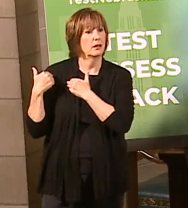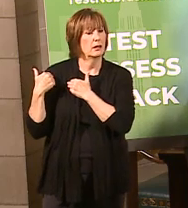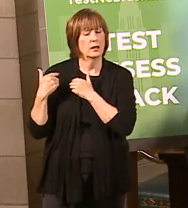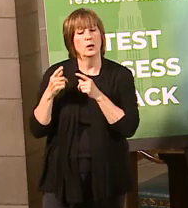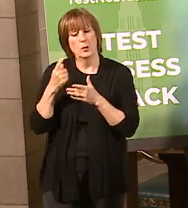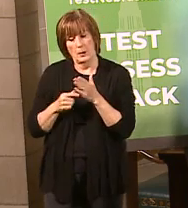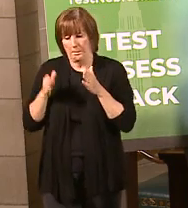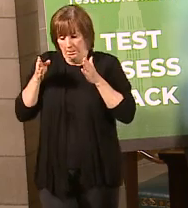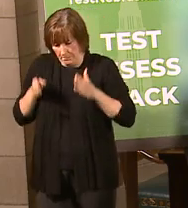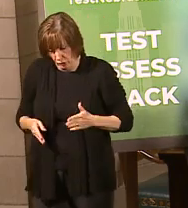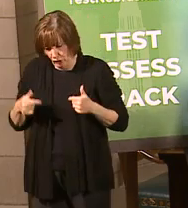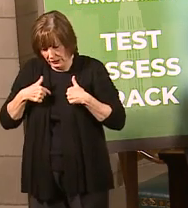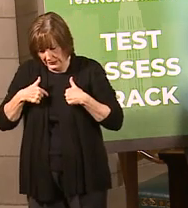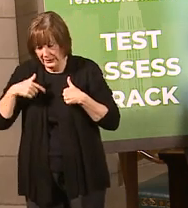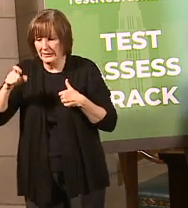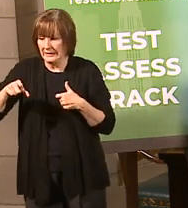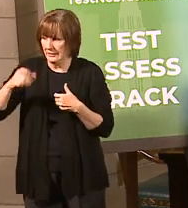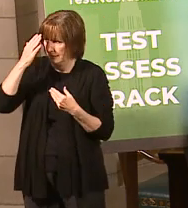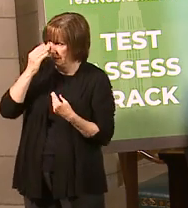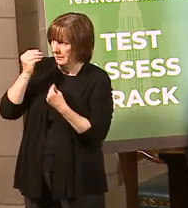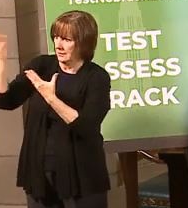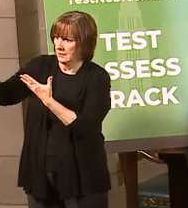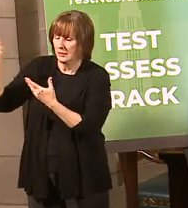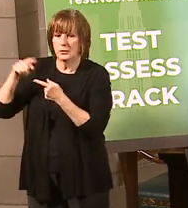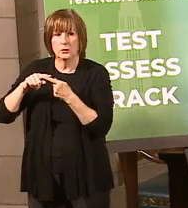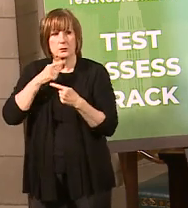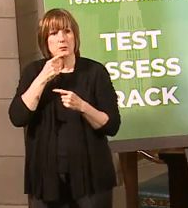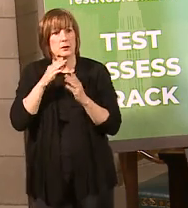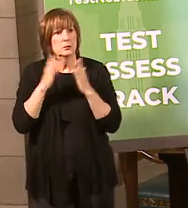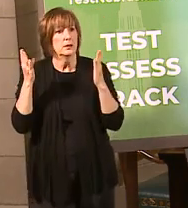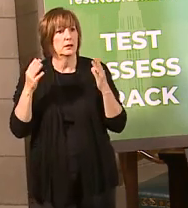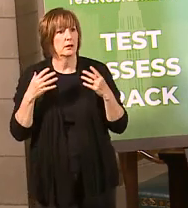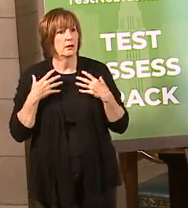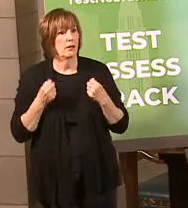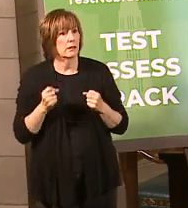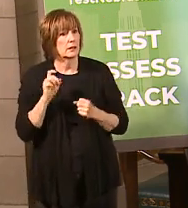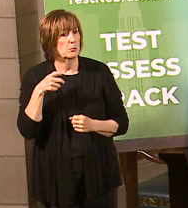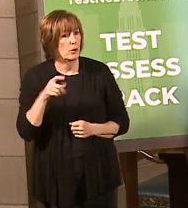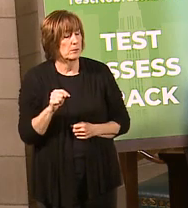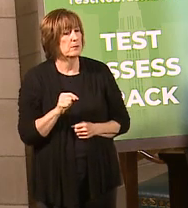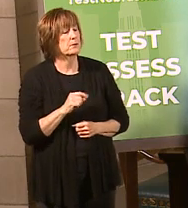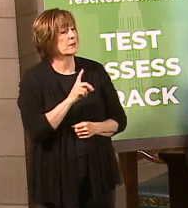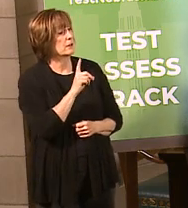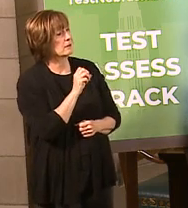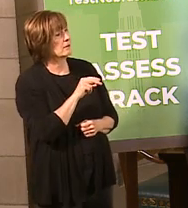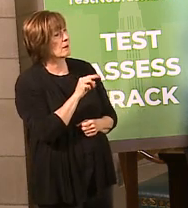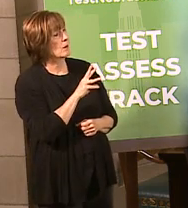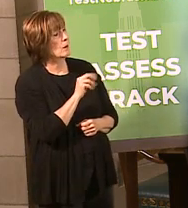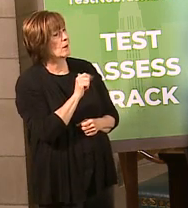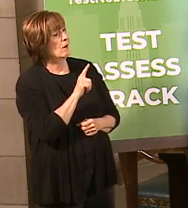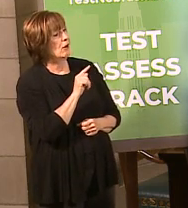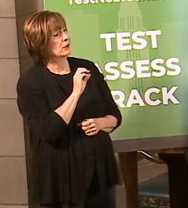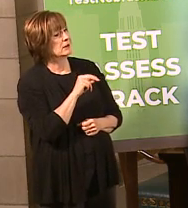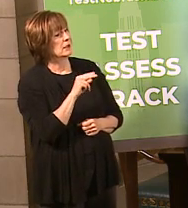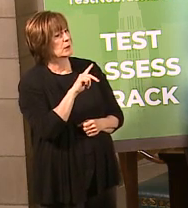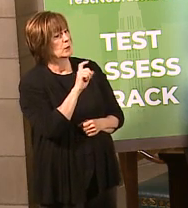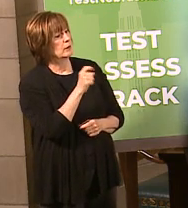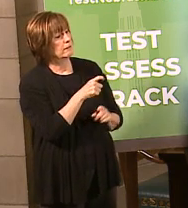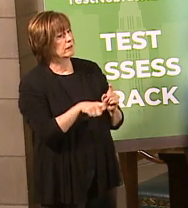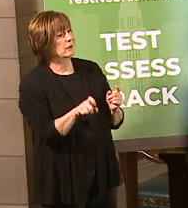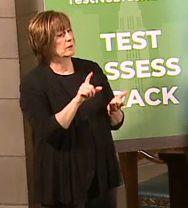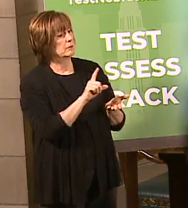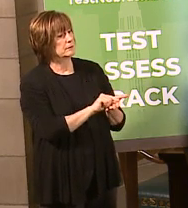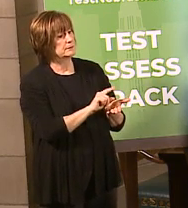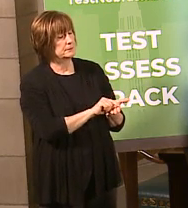This is what the person's got to let us know who they've been in contact with. Don Walton wants to know if you believe meat packing workers are being